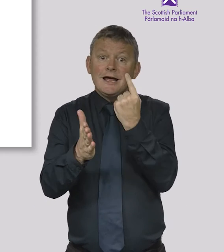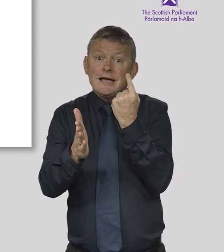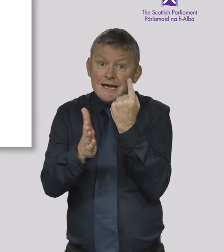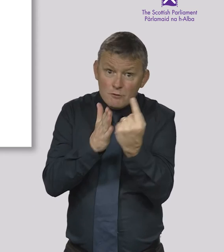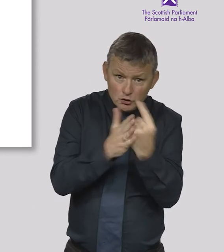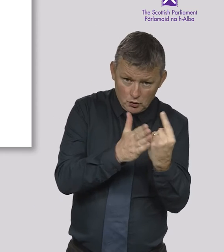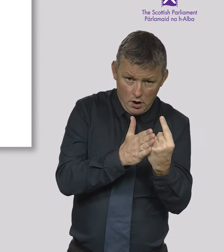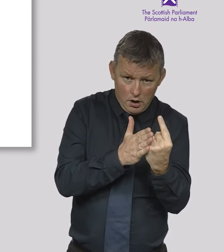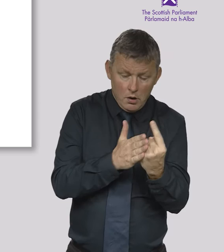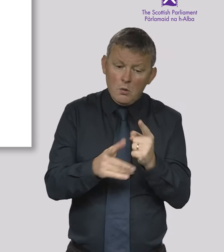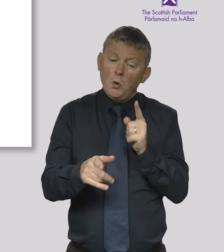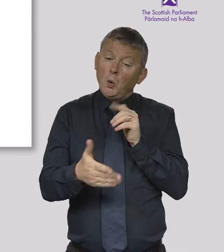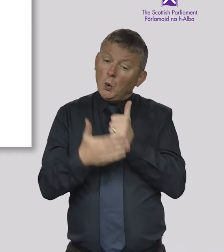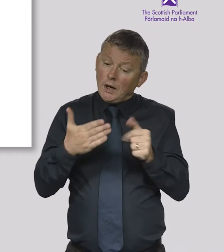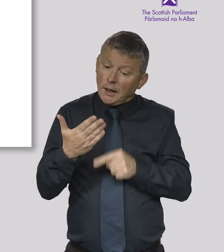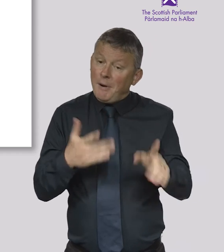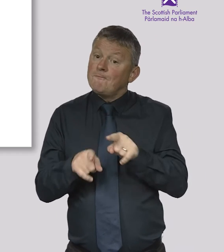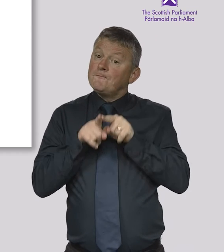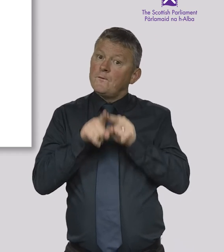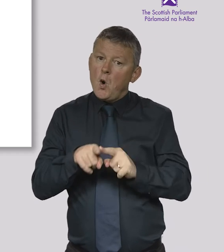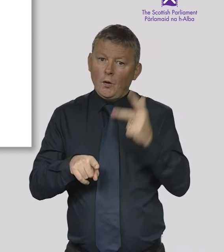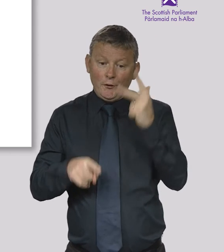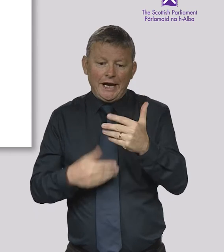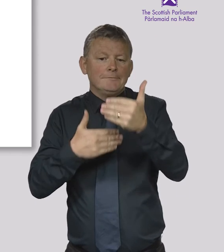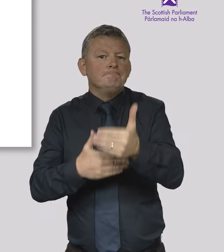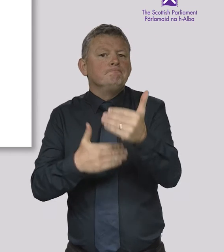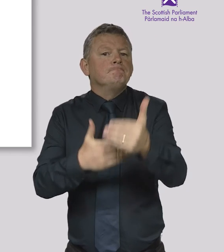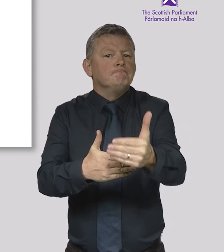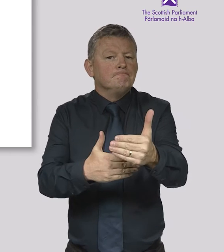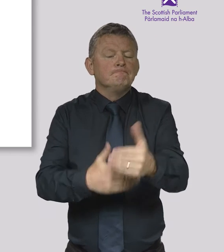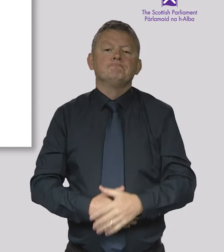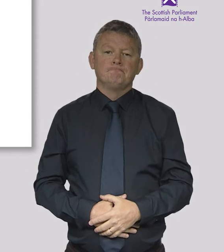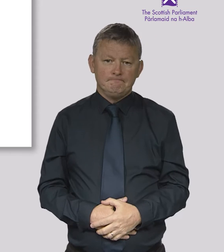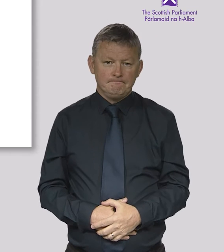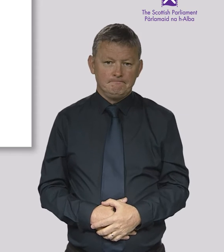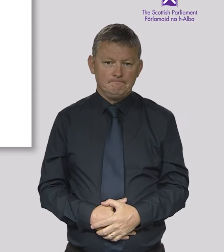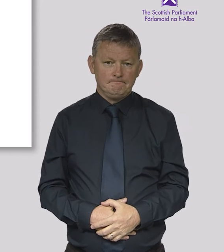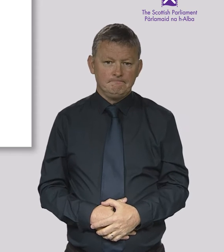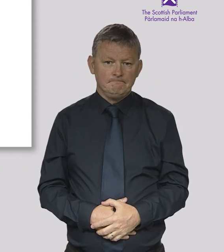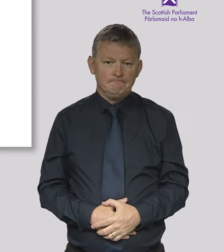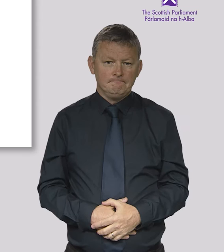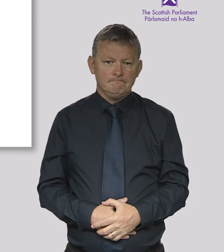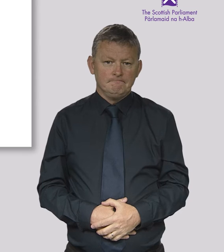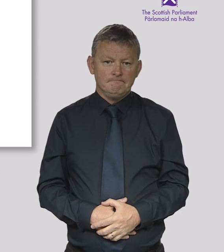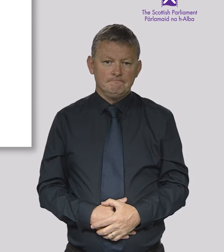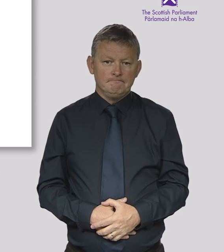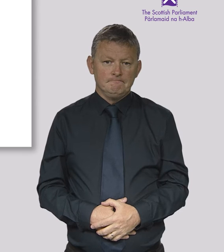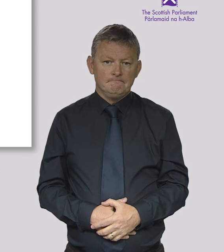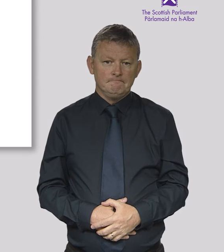organisations or individuals who are not MSPs. They normally follow a three-stage process.